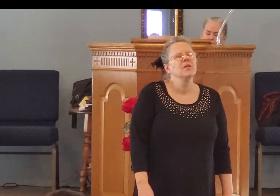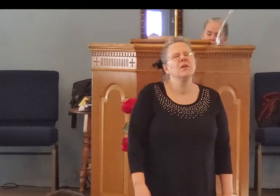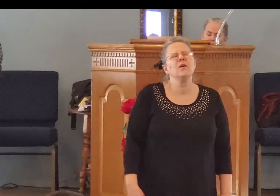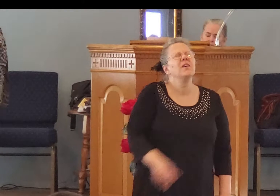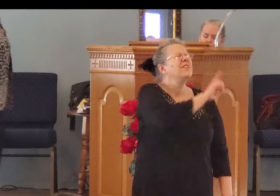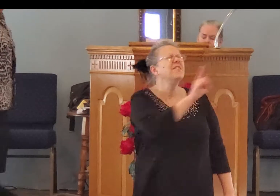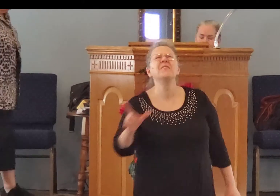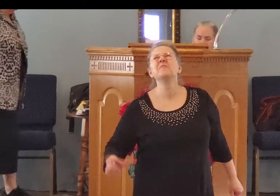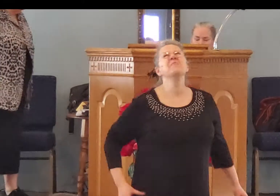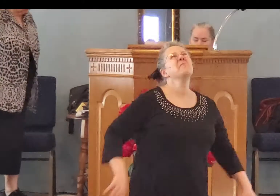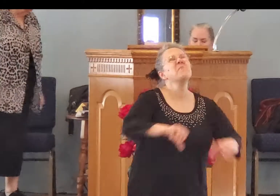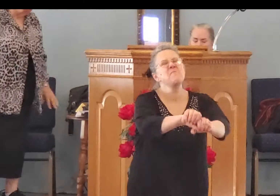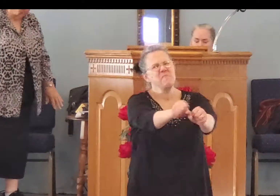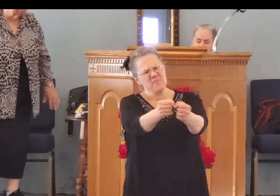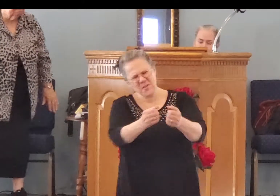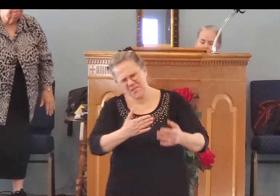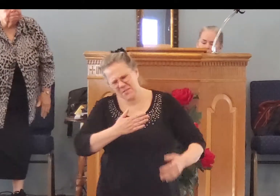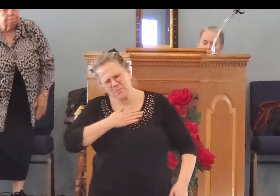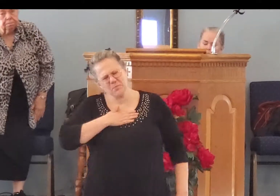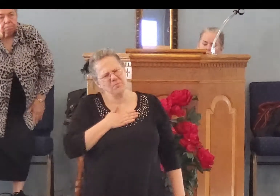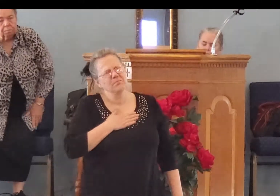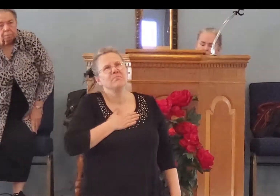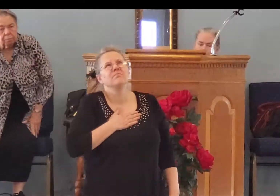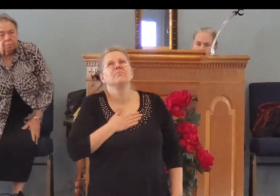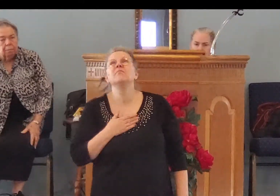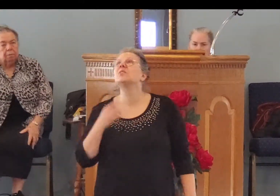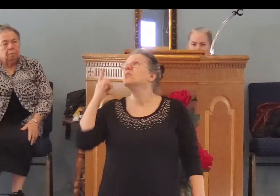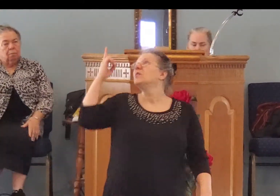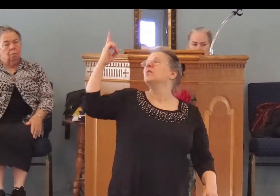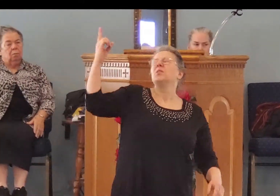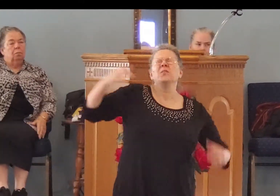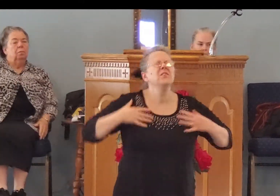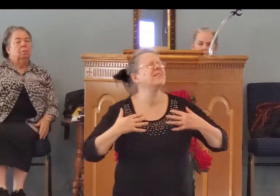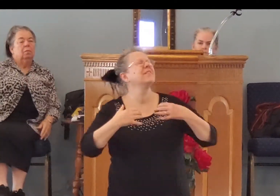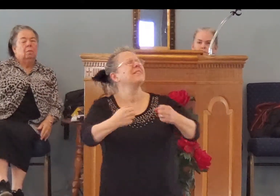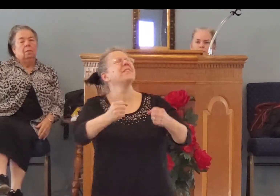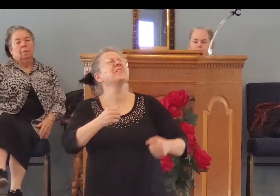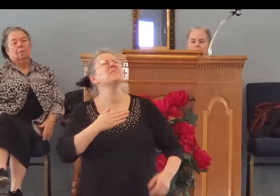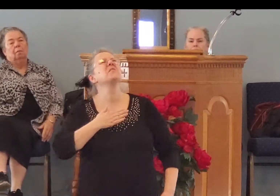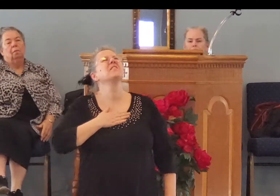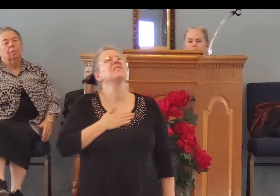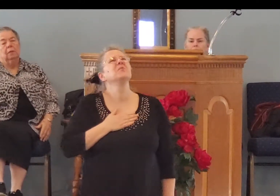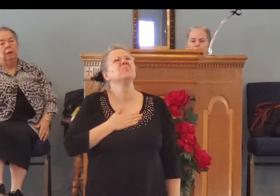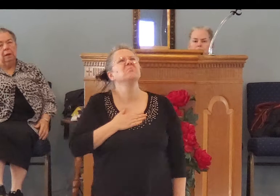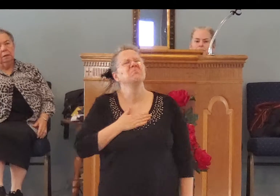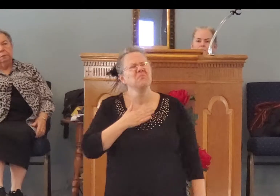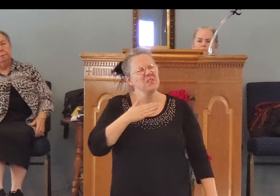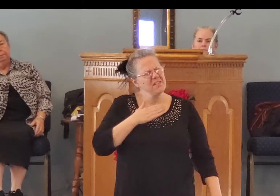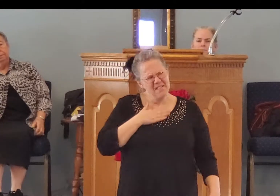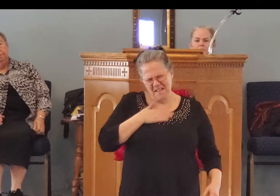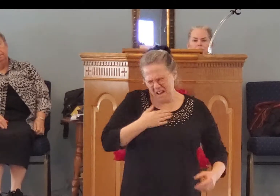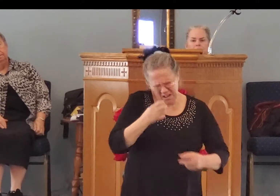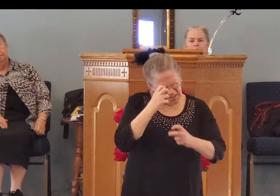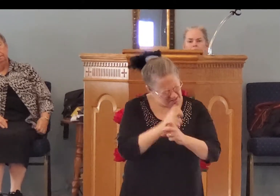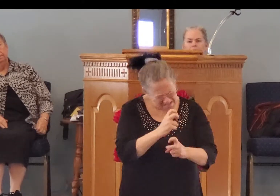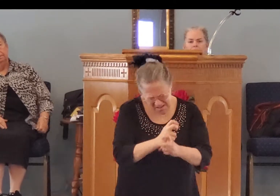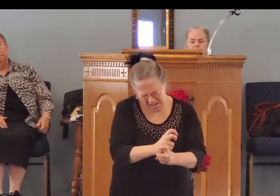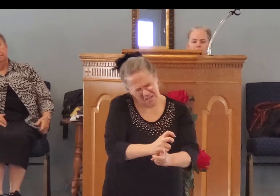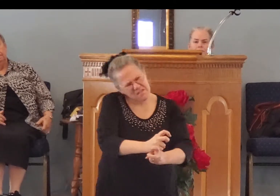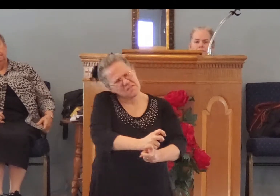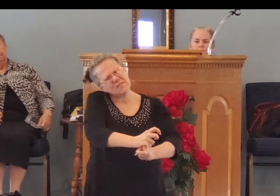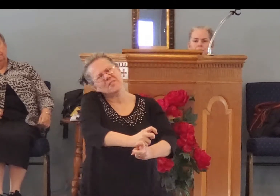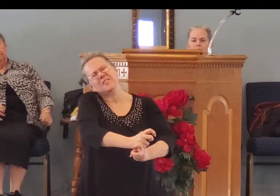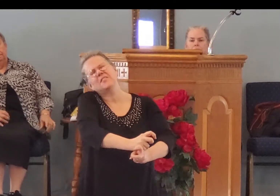Make me broken, so I can be healed Cause I'm so